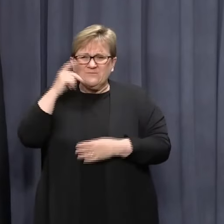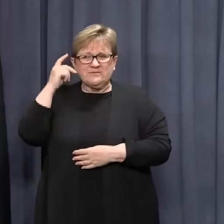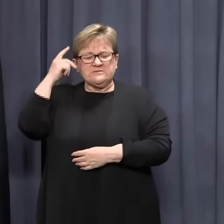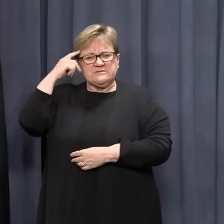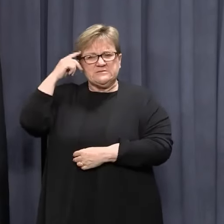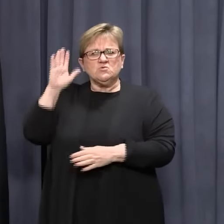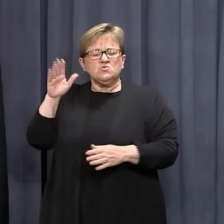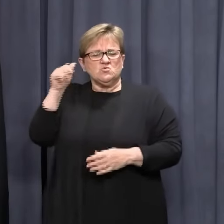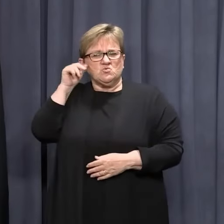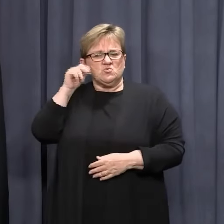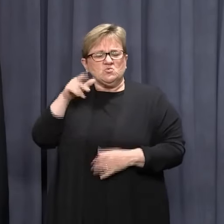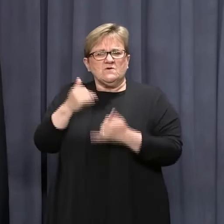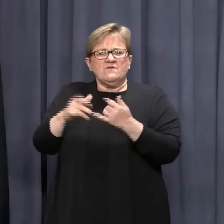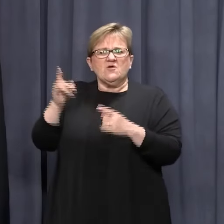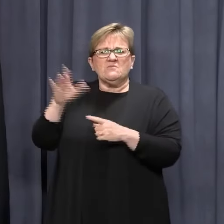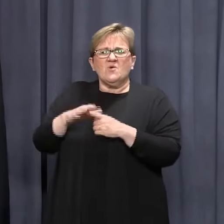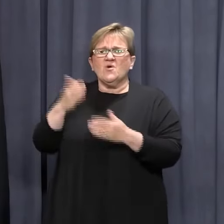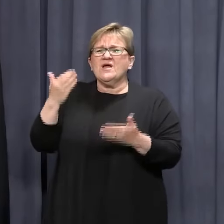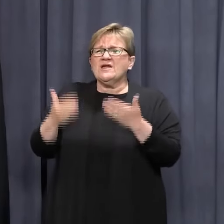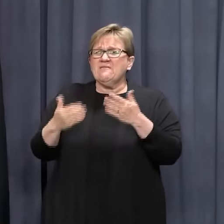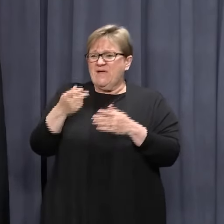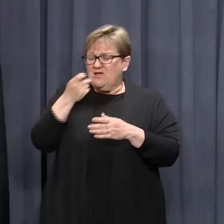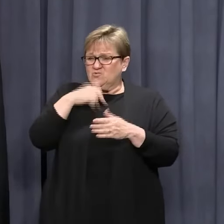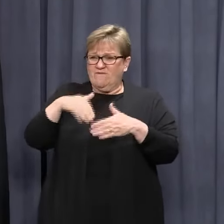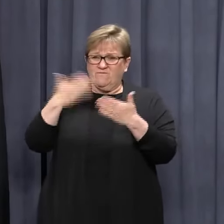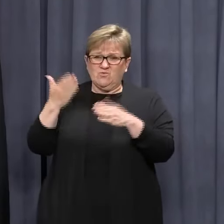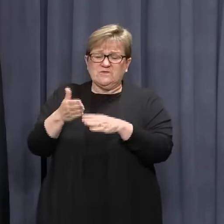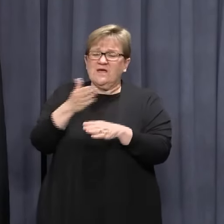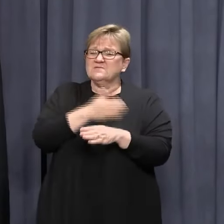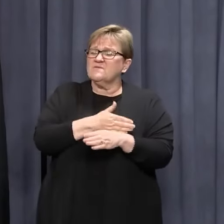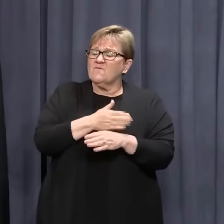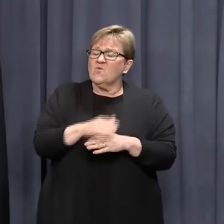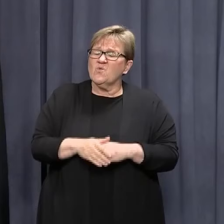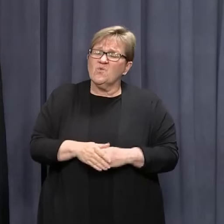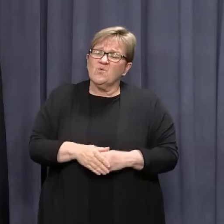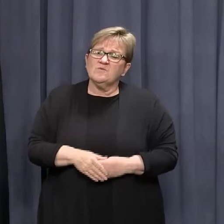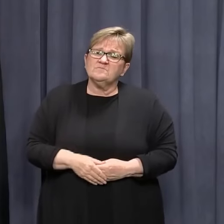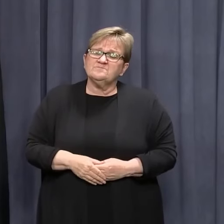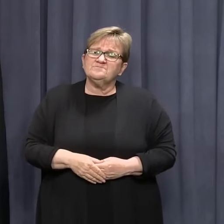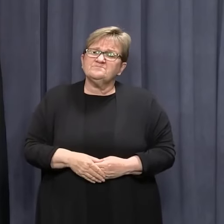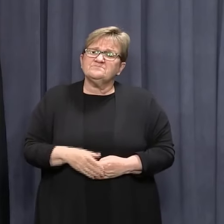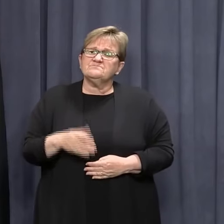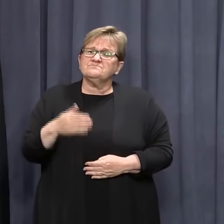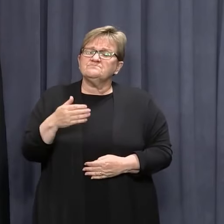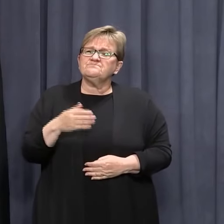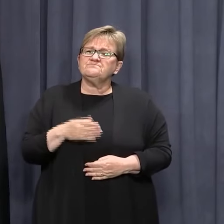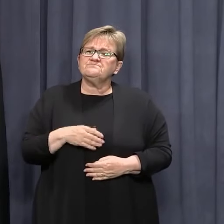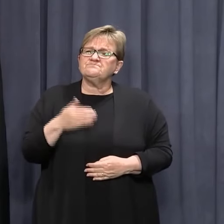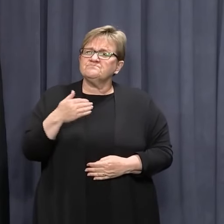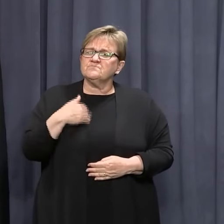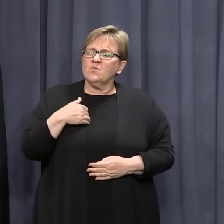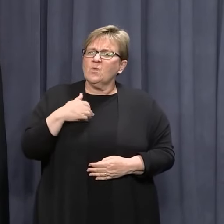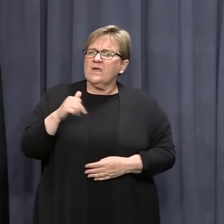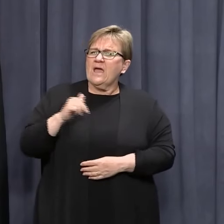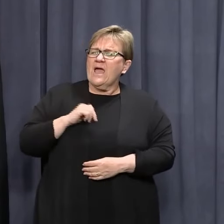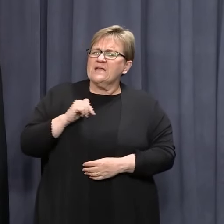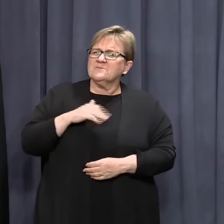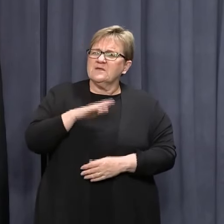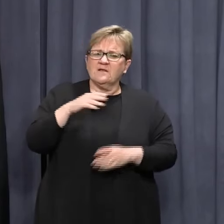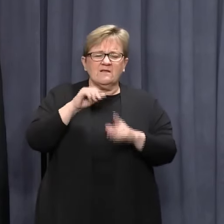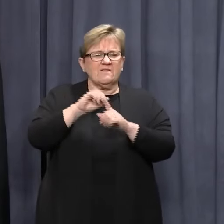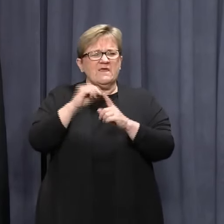is significantly higher than it was even just a few days ago. So we will be expecting our